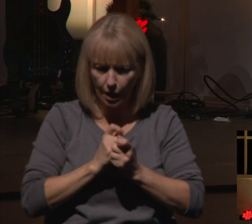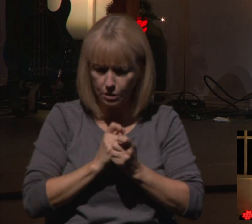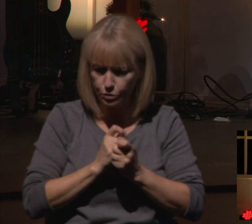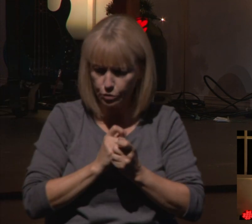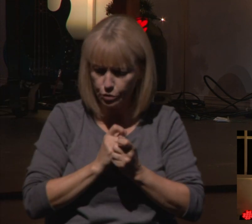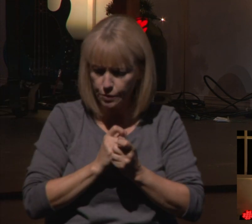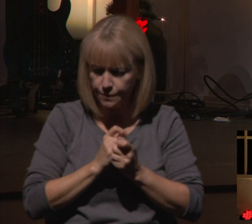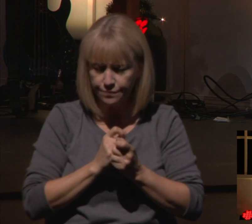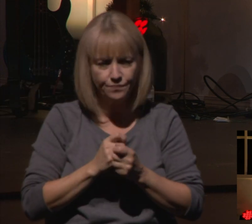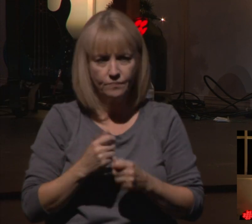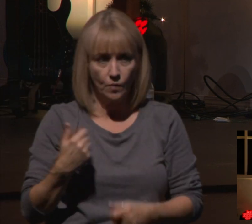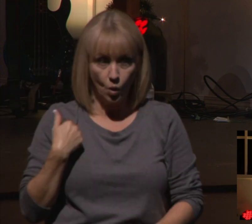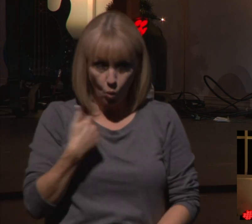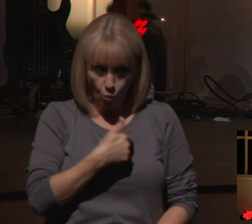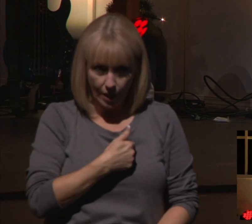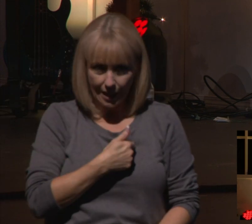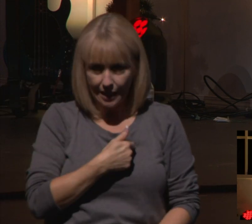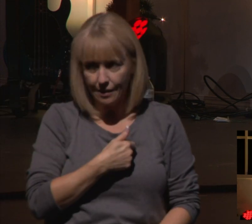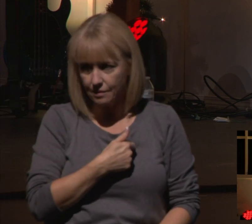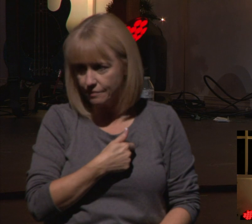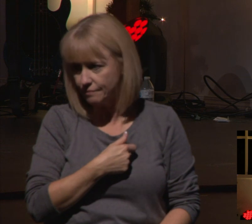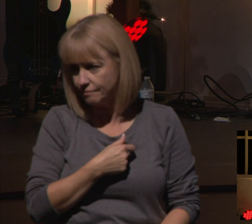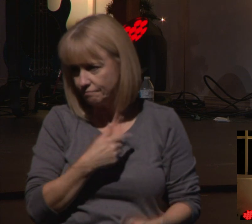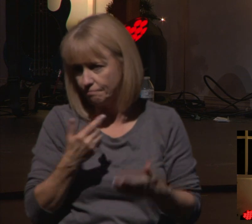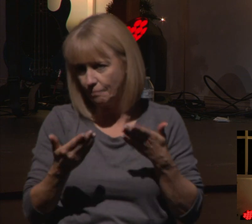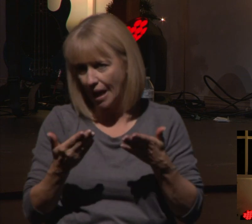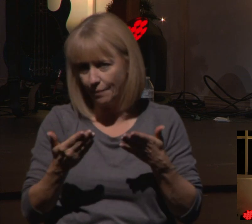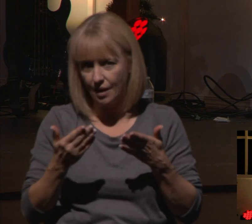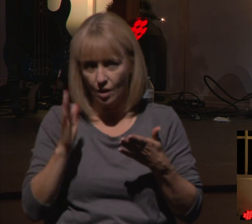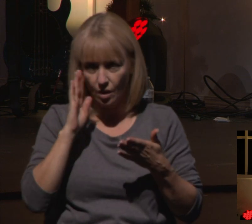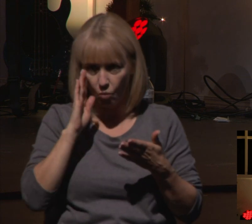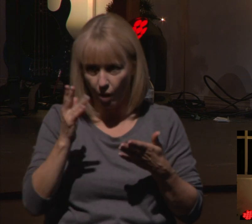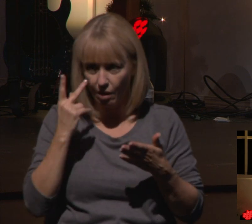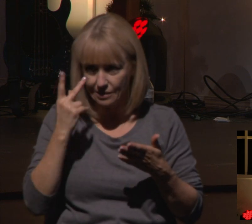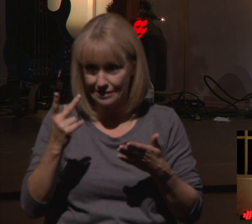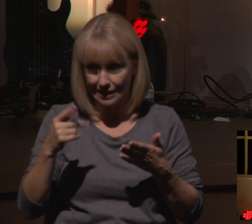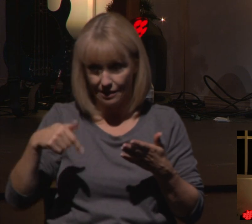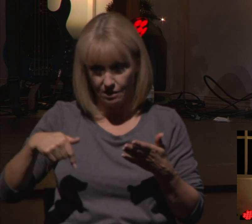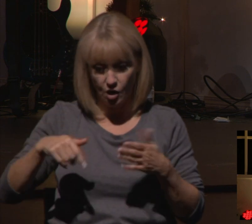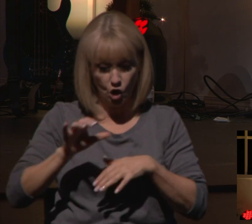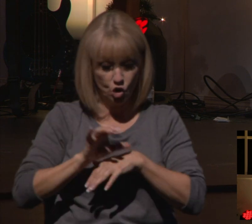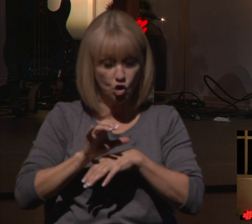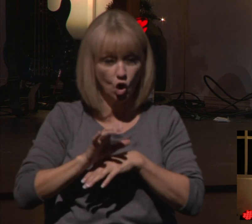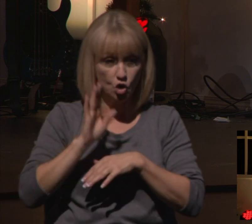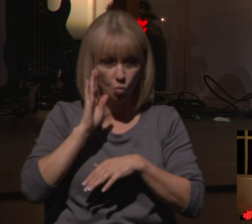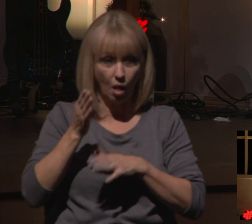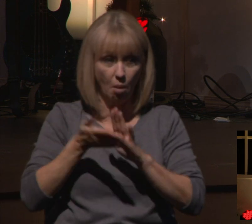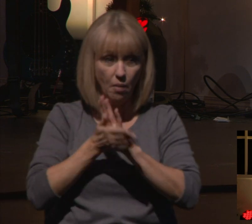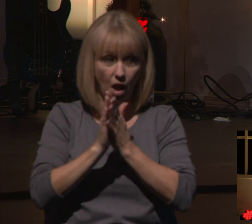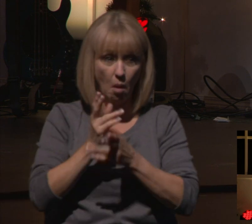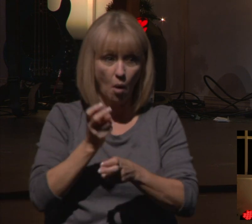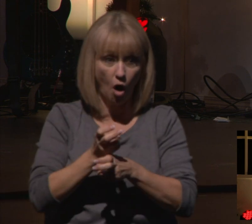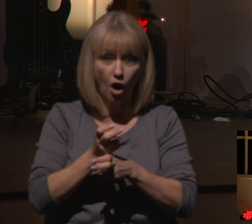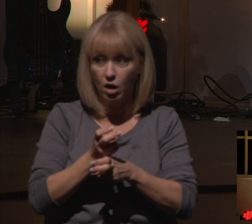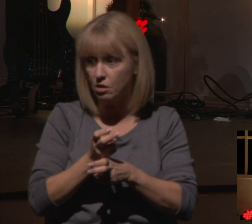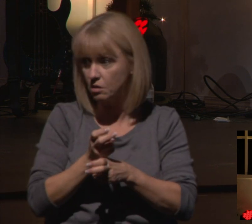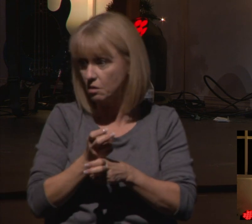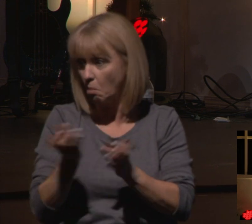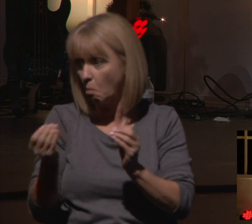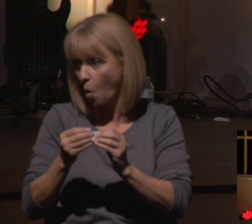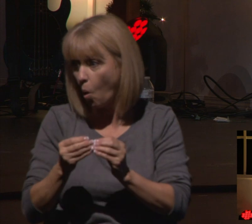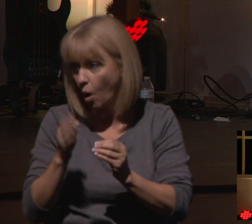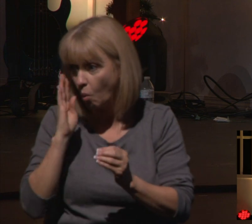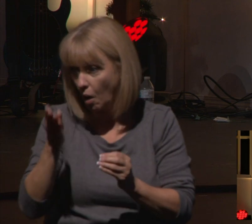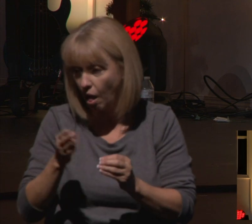I think most of us would agree with this. Things are getting ready to get really difficult for the church, specifically in our country. Things have been difficult for the church